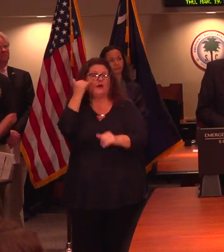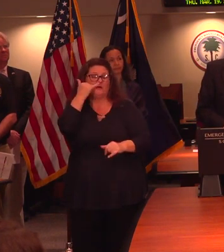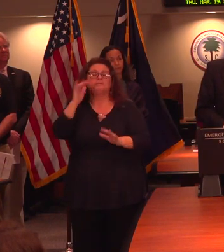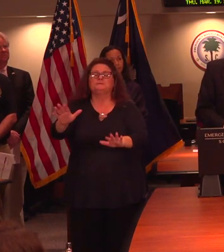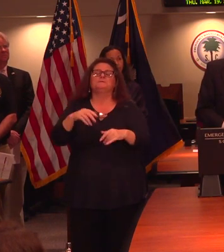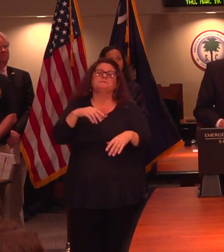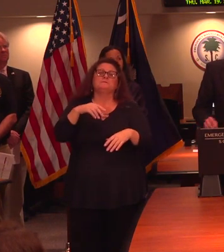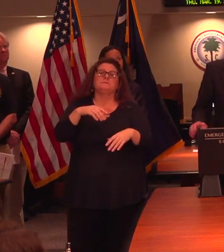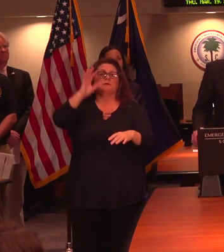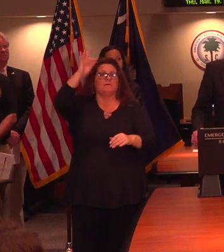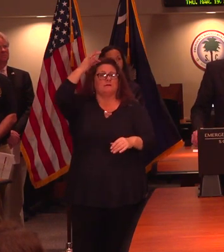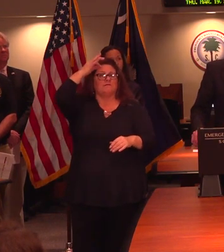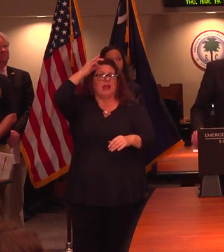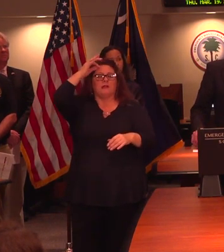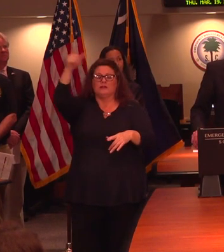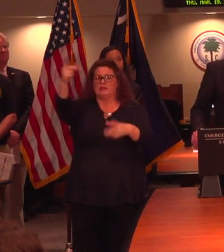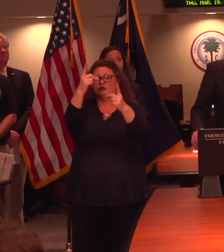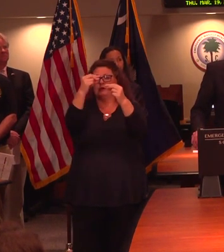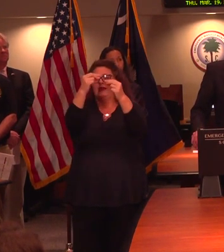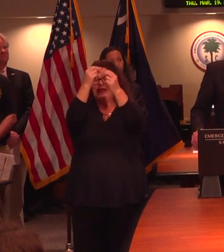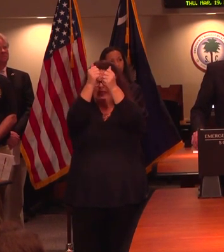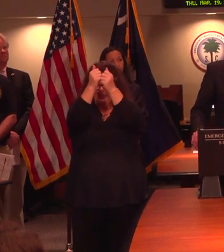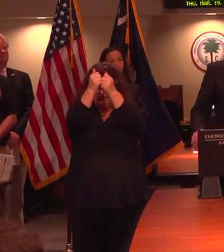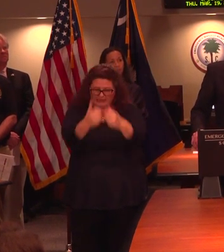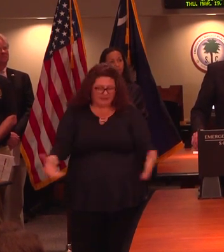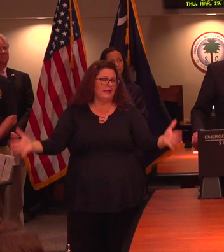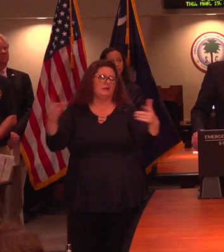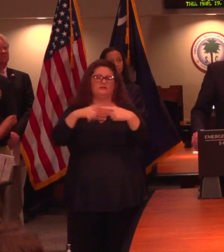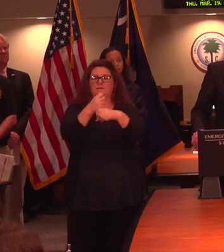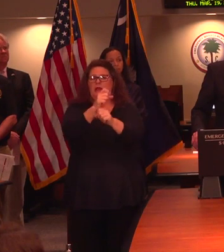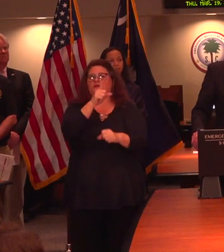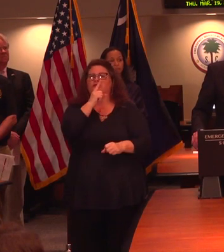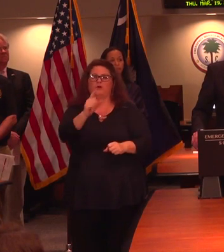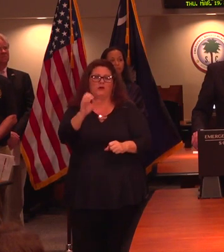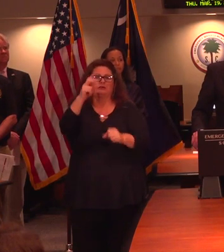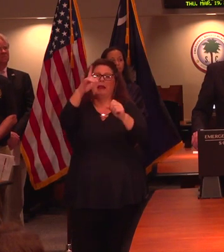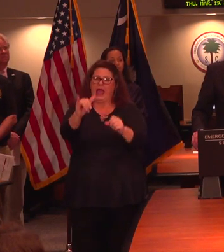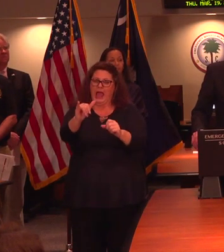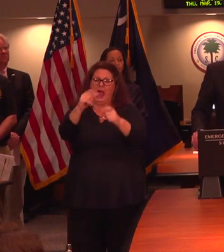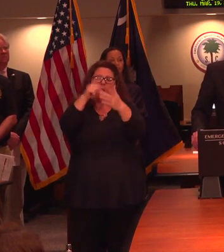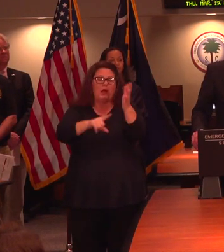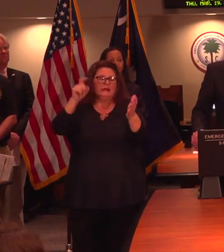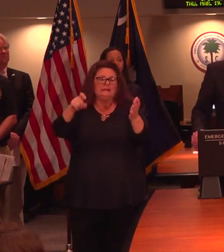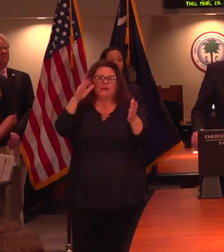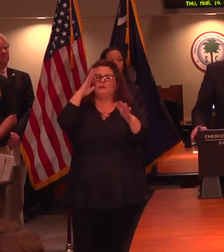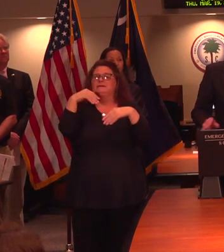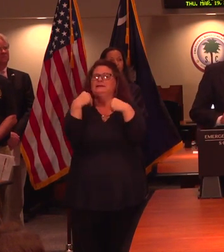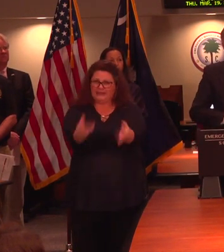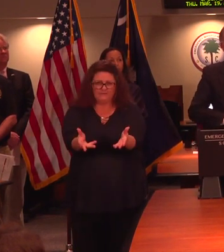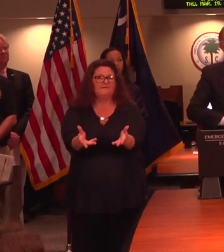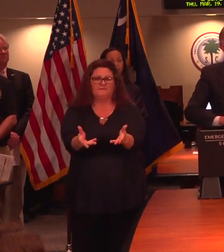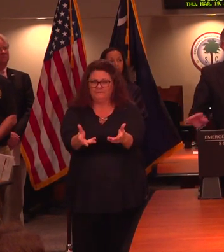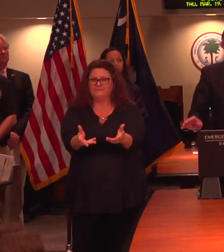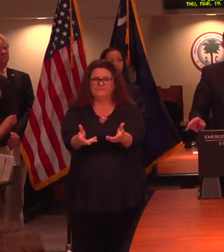the federal government is moving heaven and earth to see to it that the supplies and things that we need will be provided. And this is going